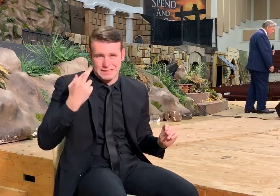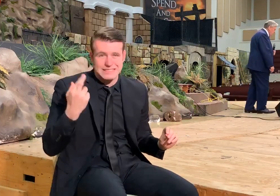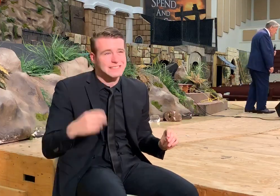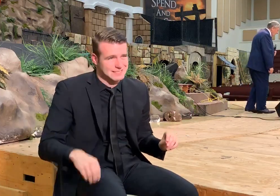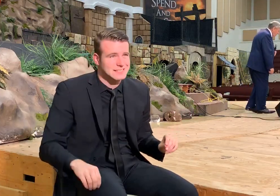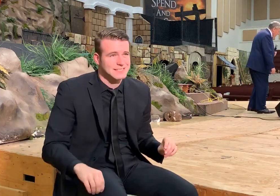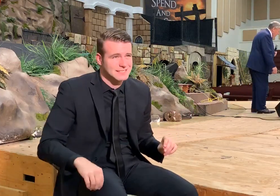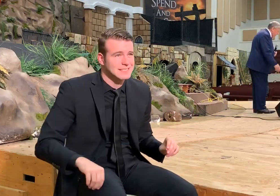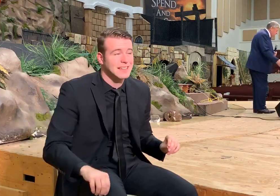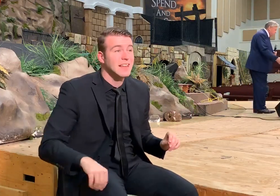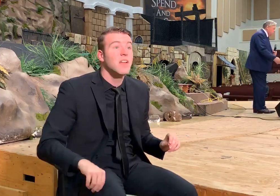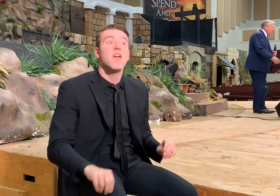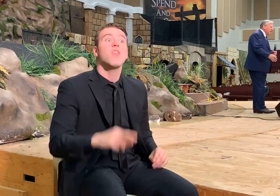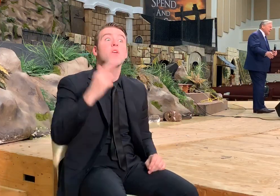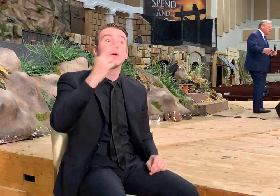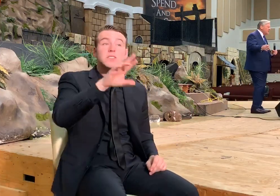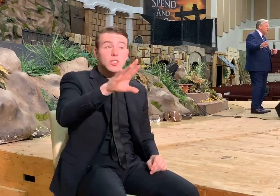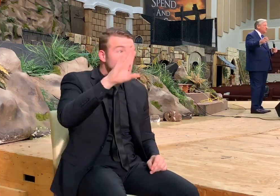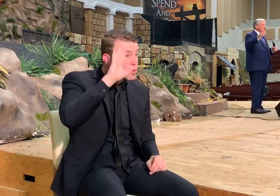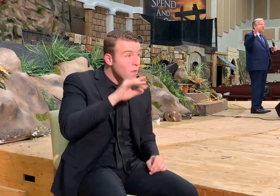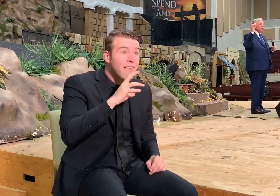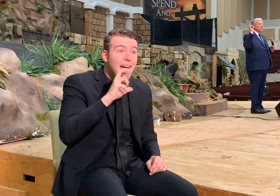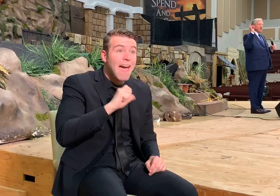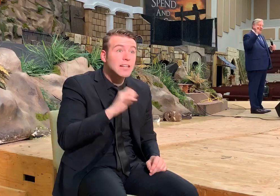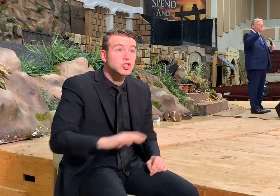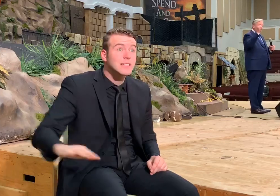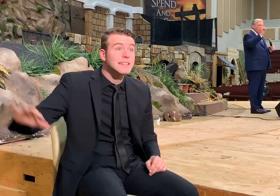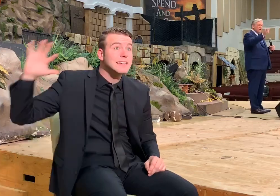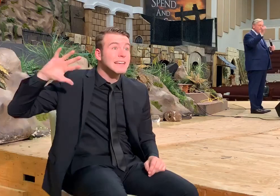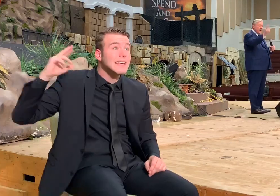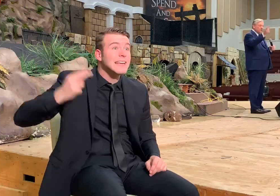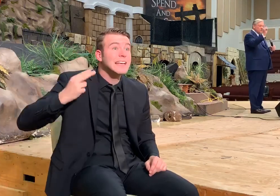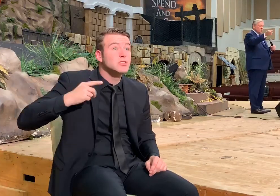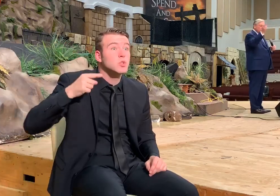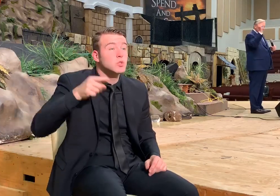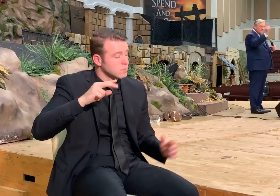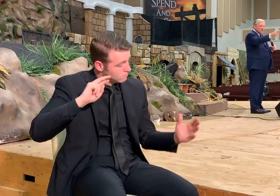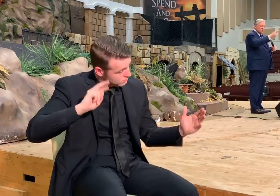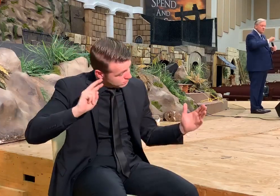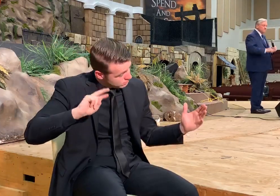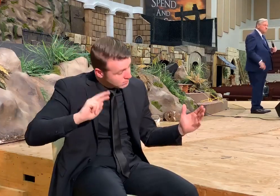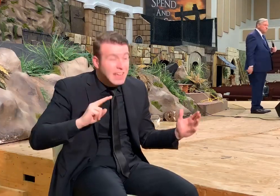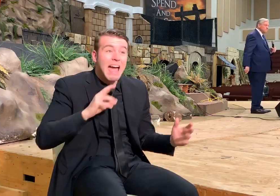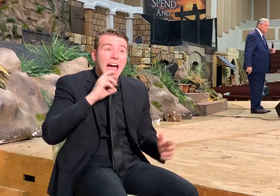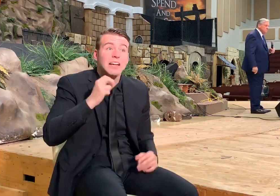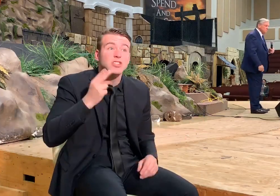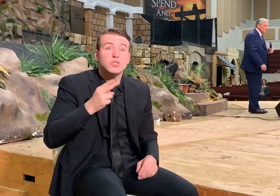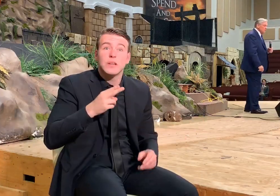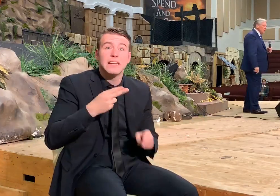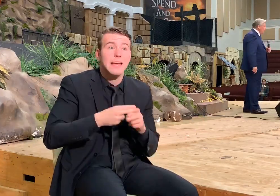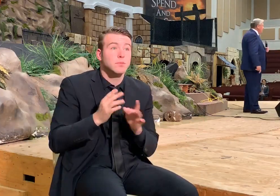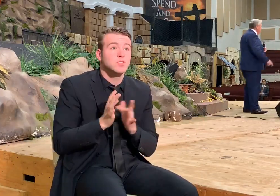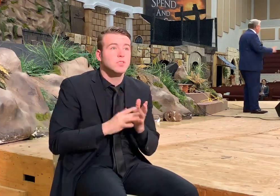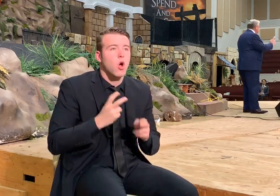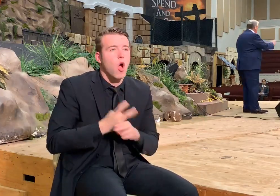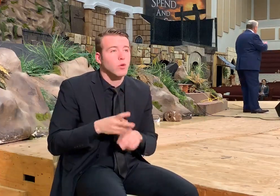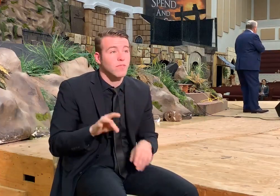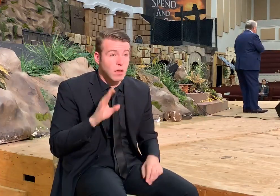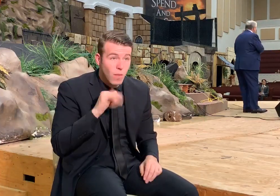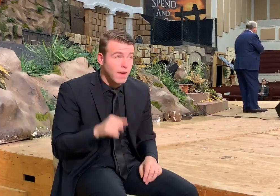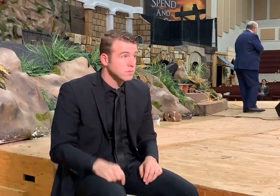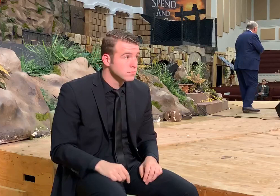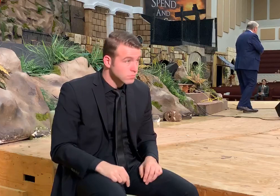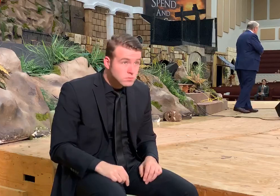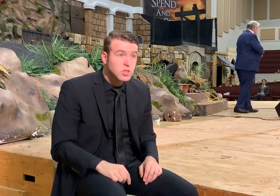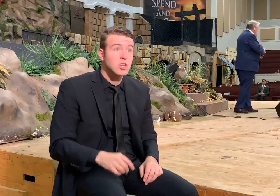that. And the reason, did you know in ancient history, you can't hardly find Jesus mentioned. In the history